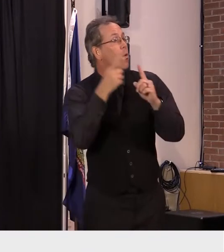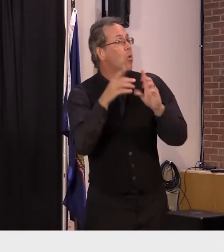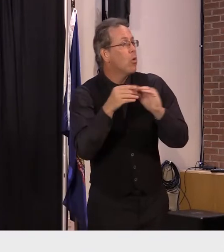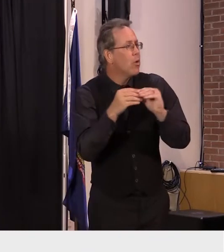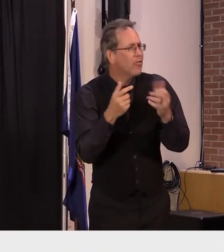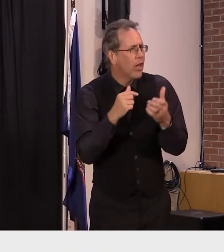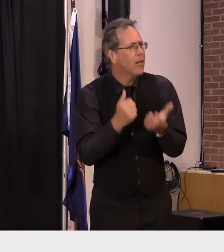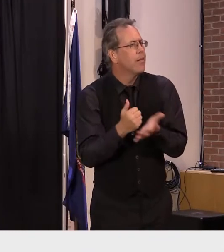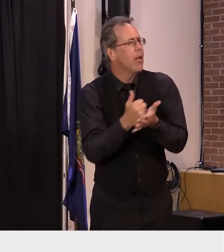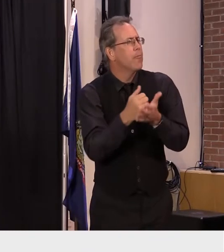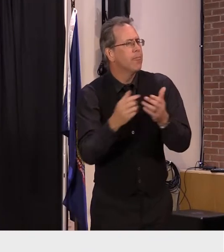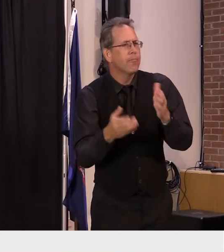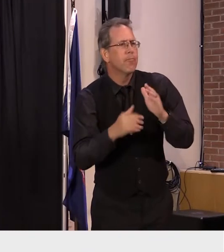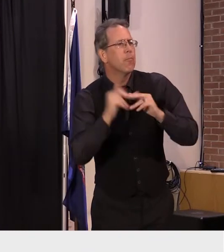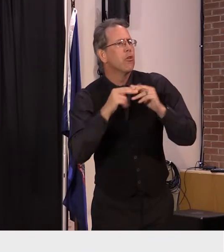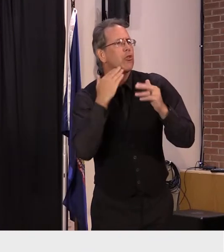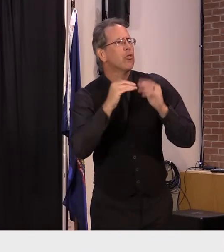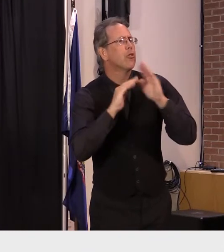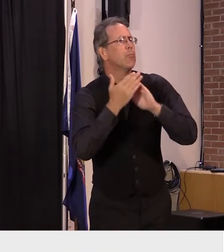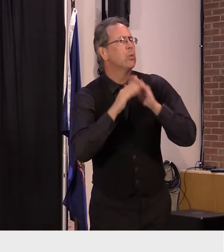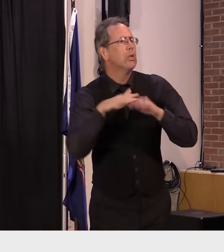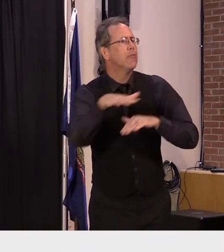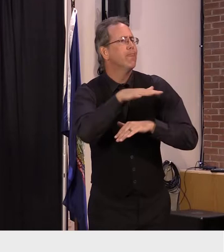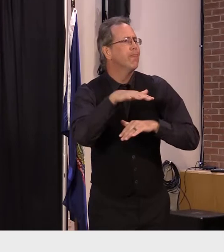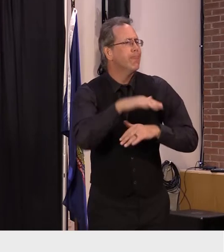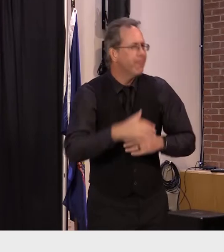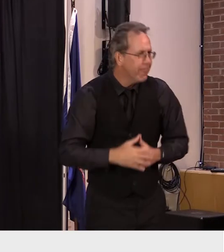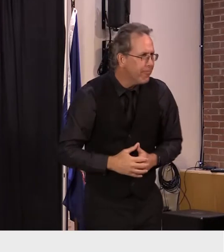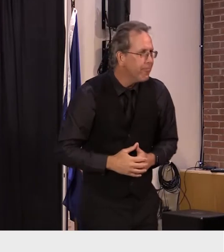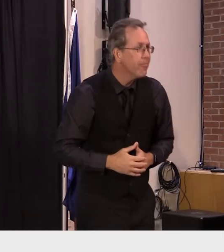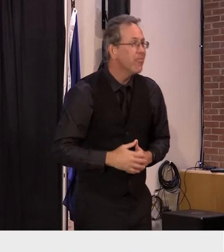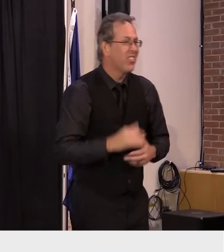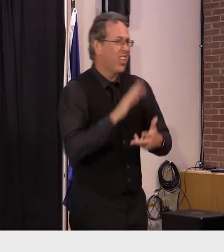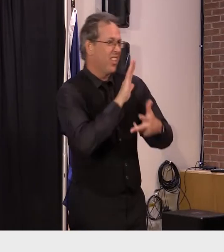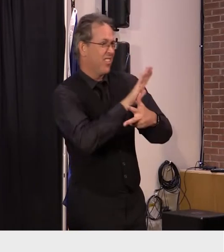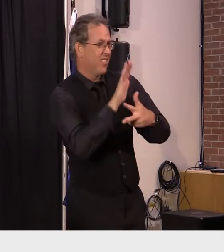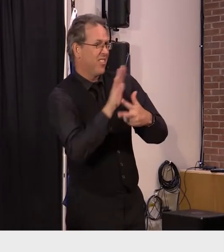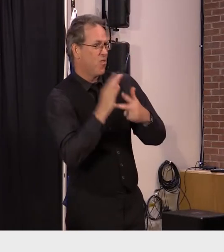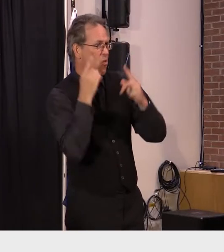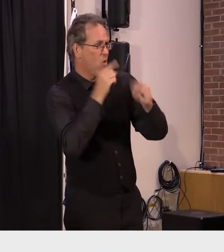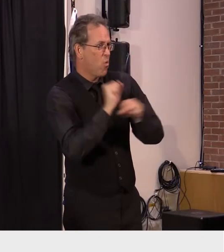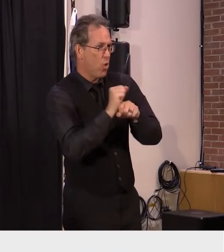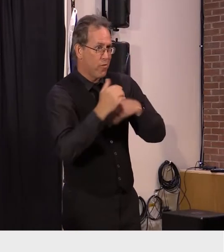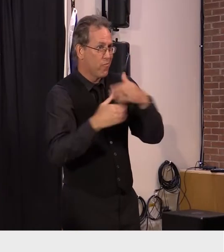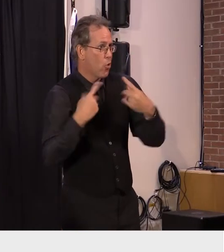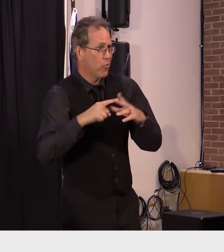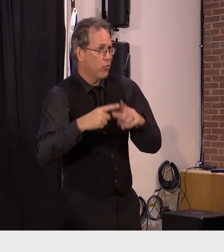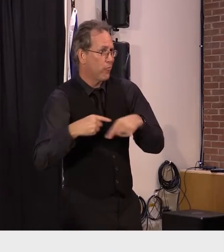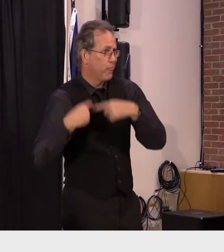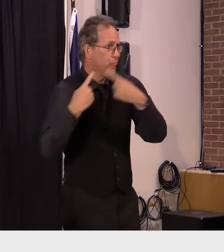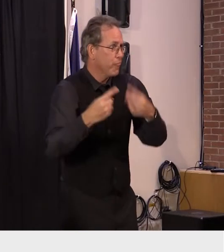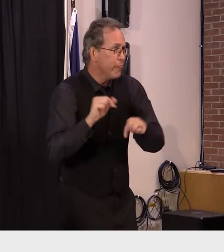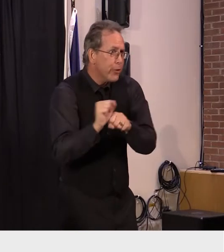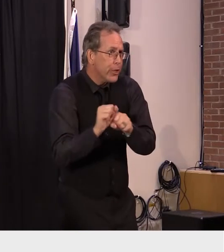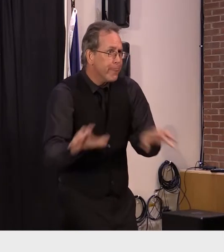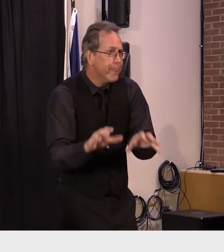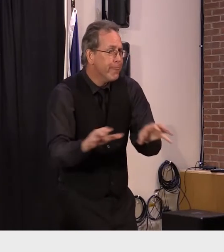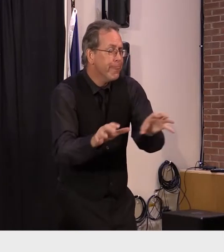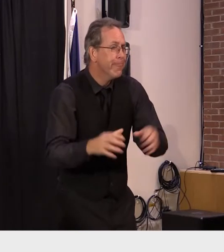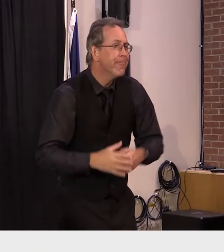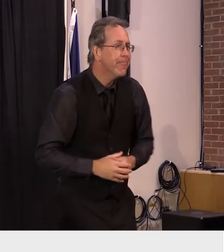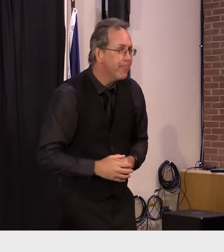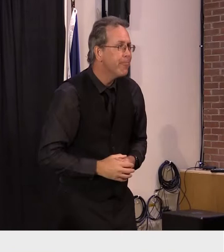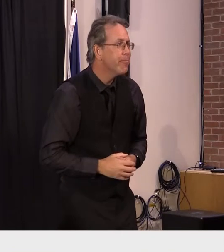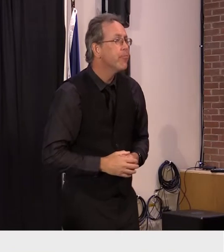for each of these areas there are efforts who are already underway for example vermont is joining the nationwide